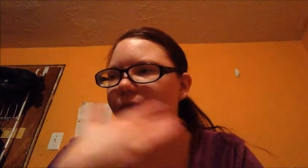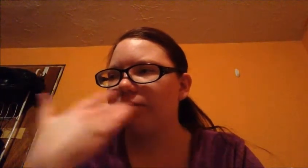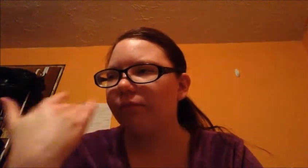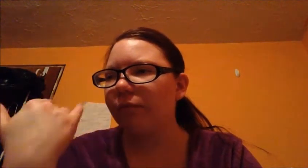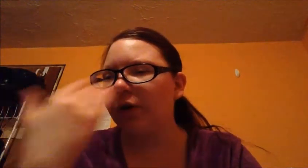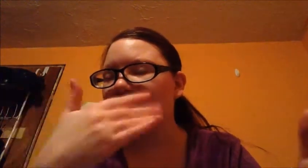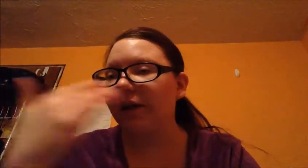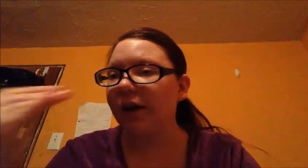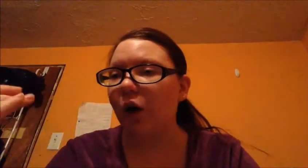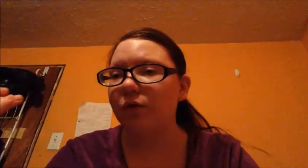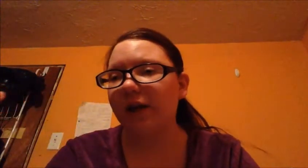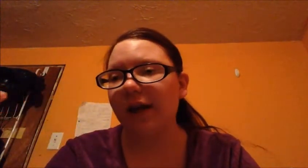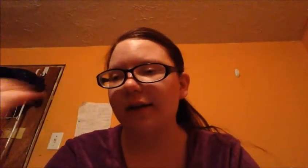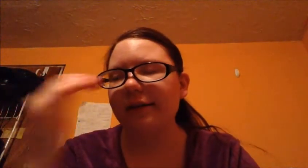Um, or in the videos, I guess.